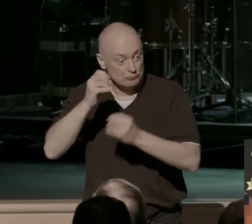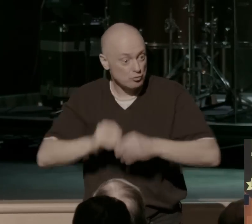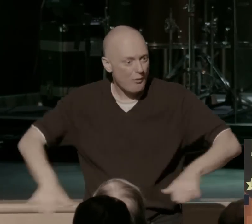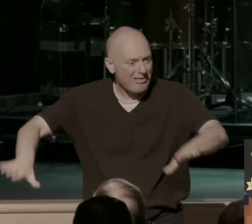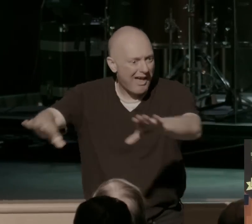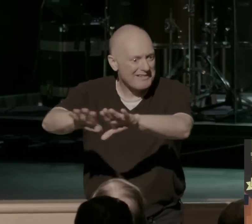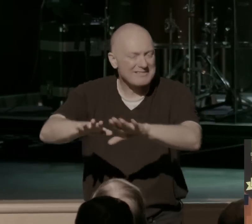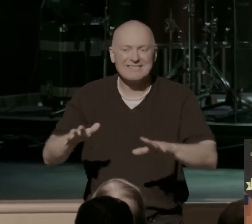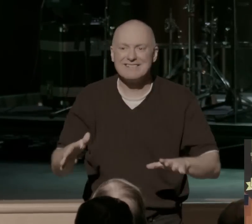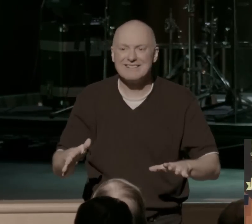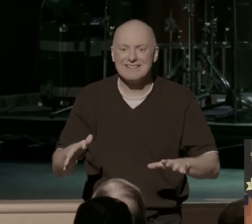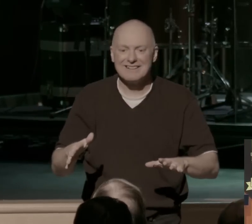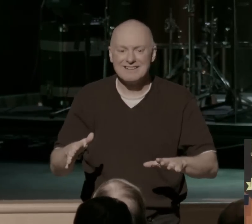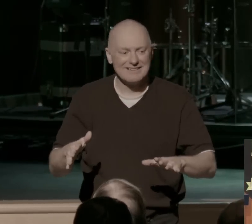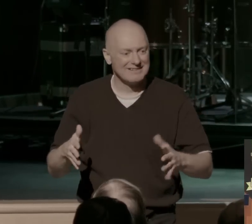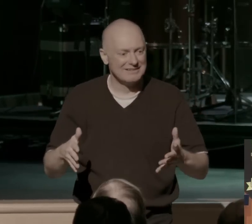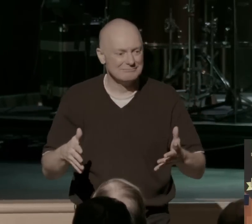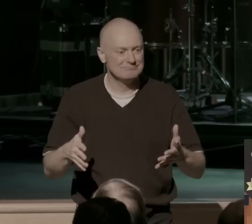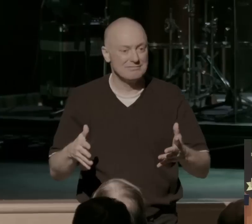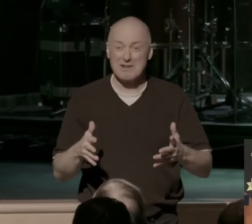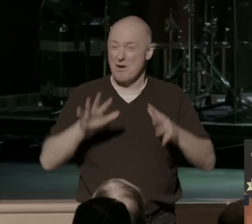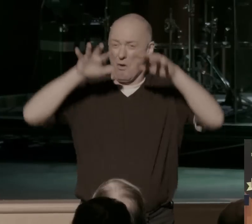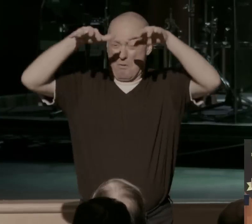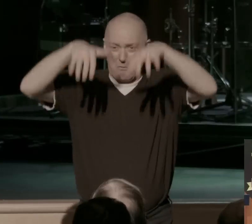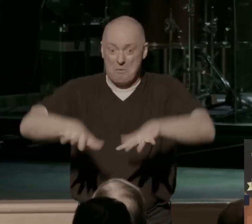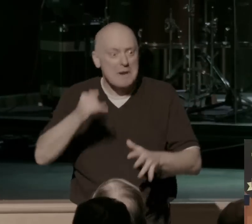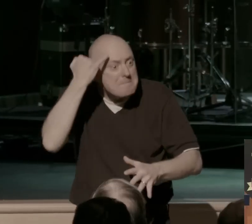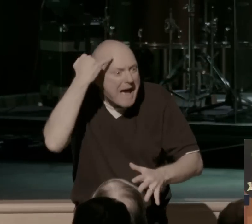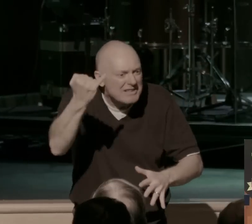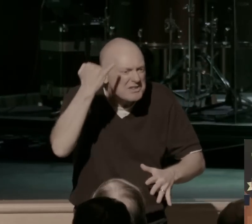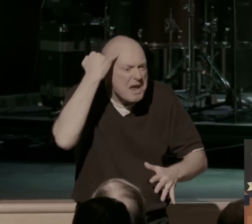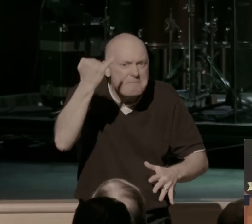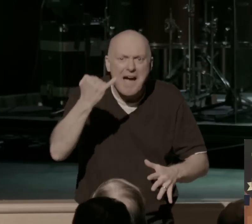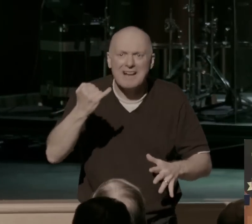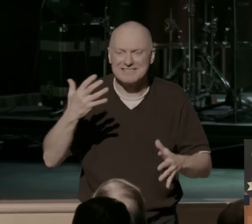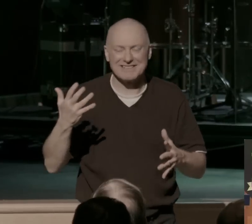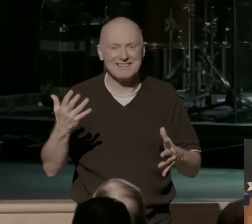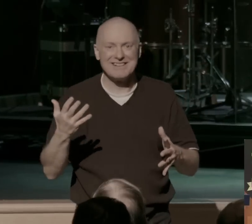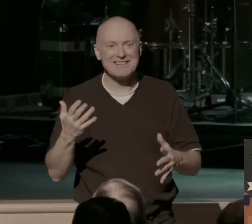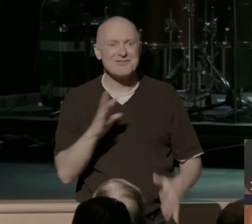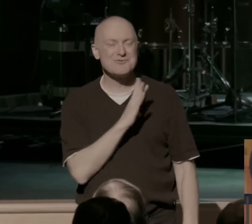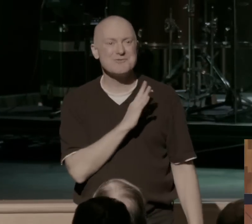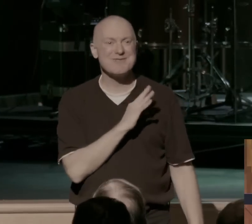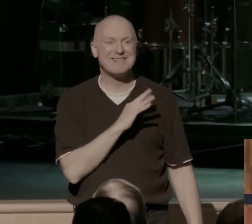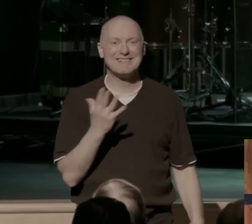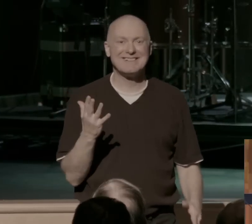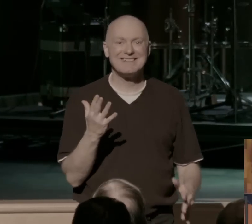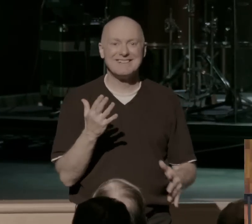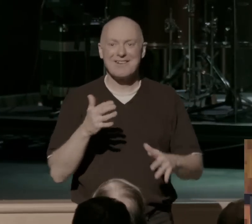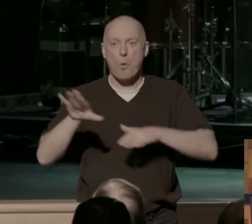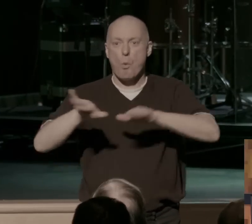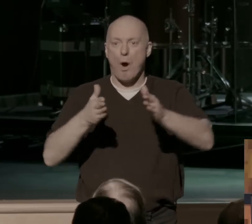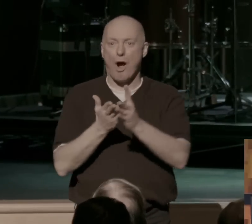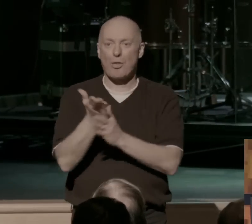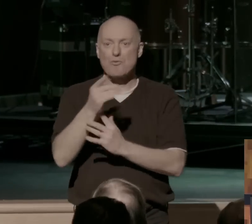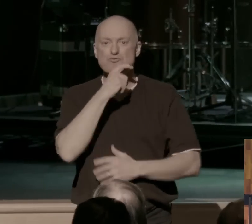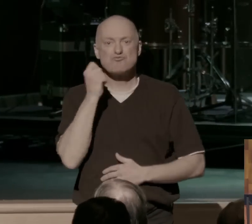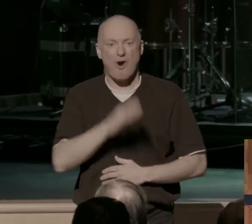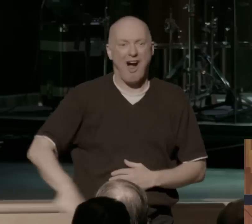This, this raging sea and I, could you imagine that? I mean, I'm just thinking how cool that would have been to walk through on dry land with the sea on either side of you.